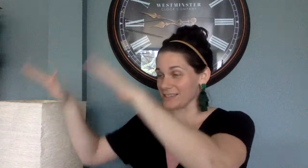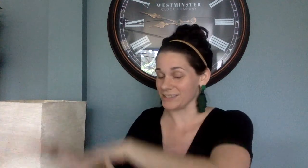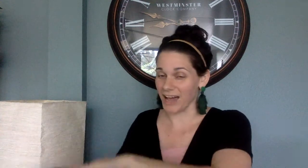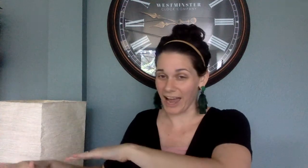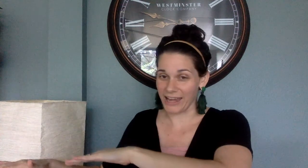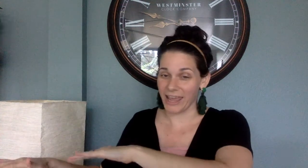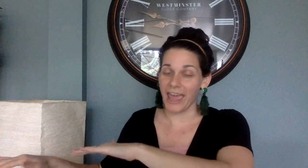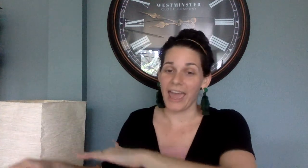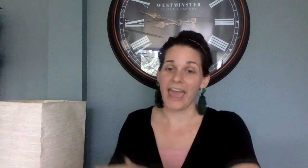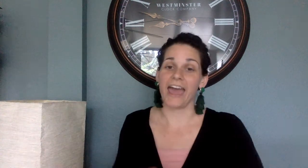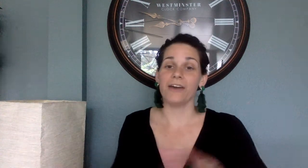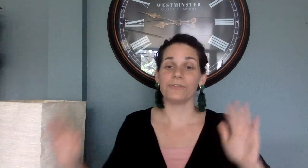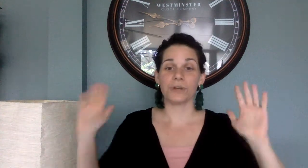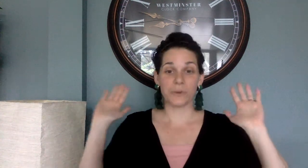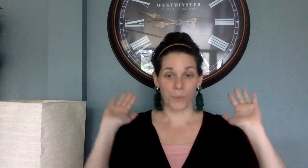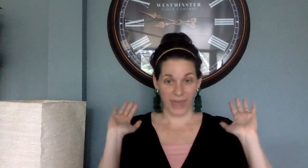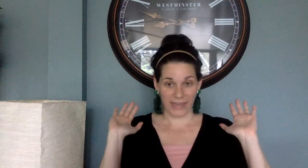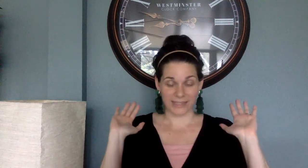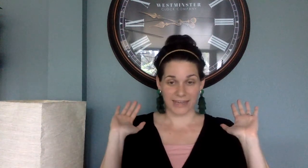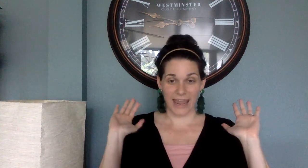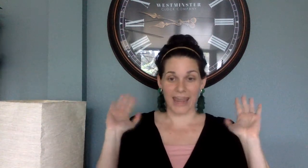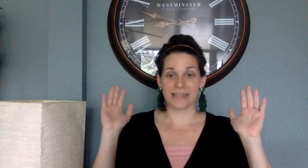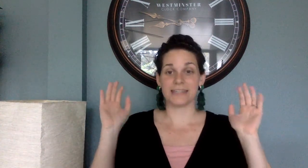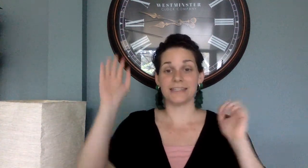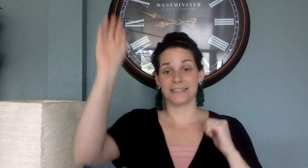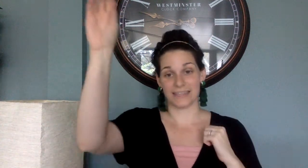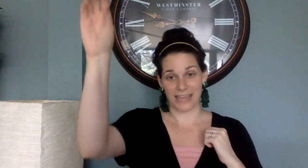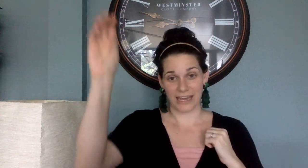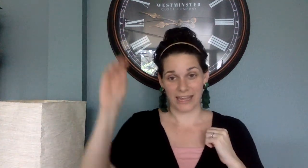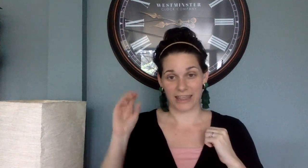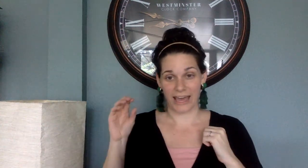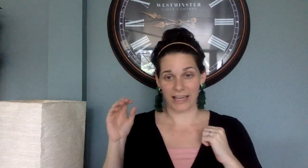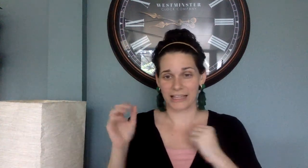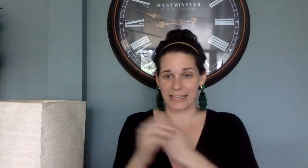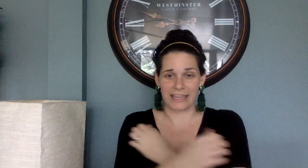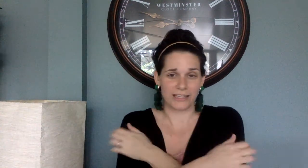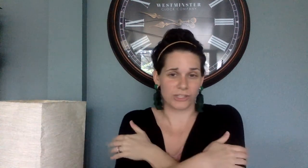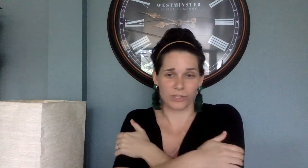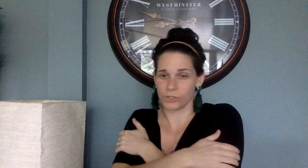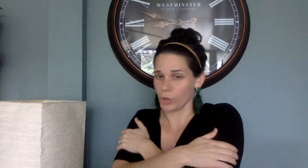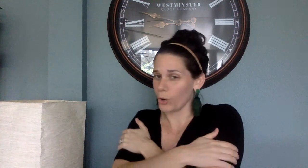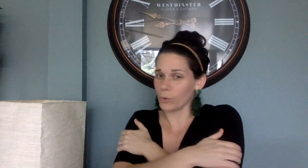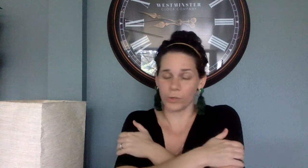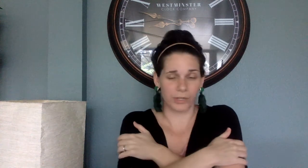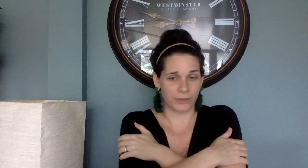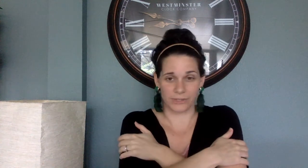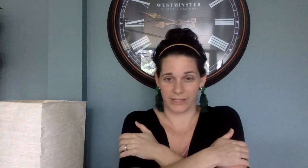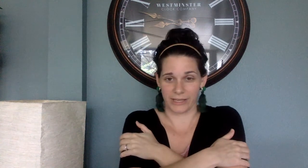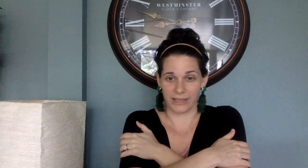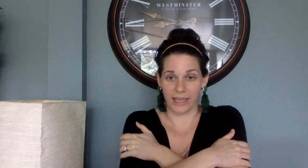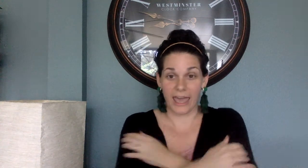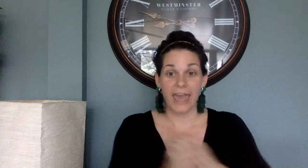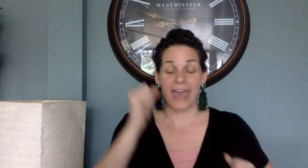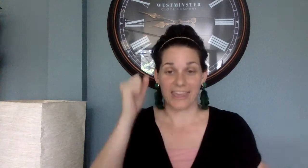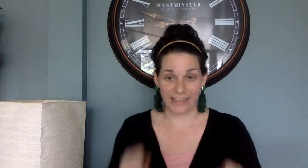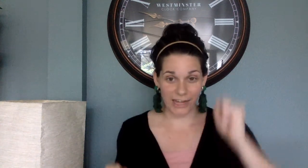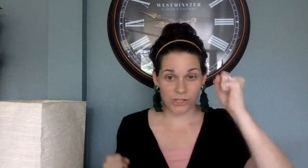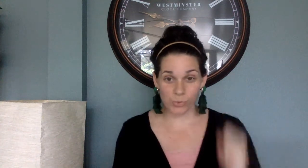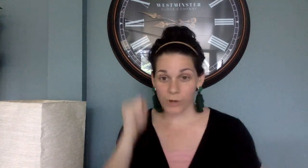aside every weight and sin that clings so closely. And let us run